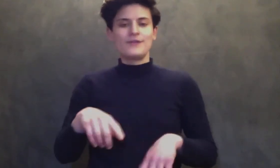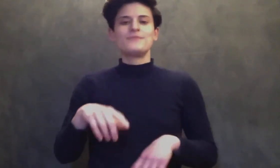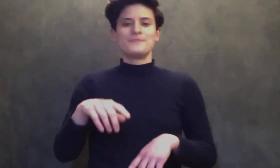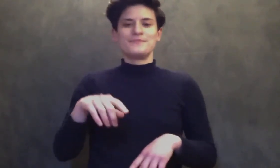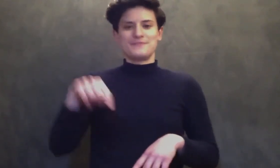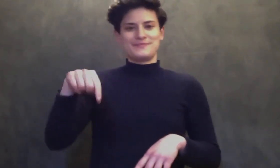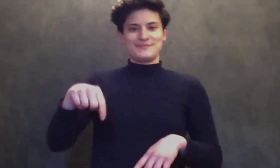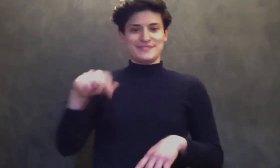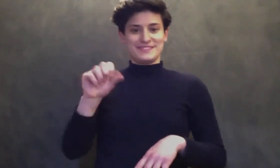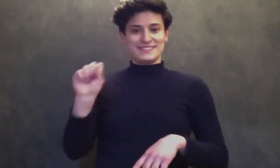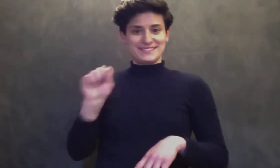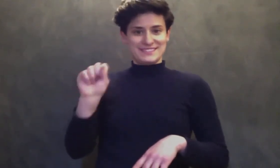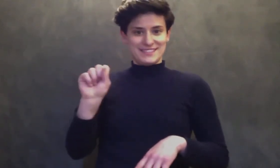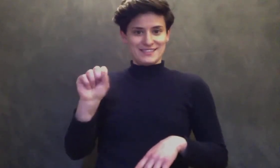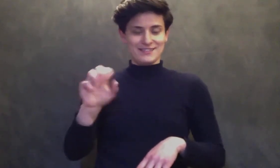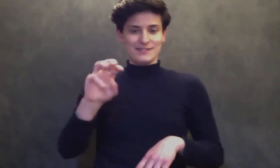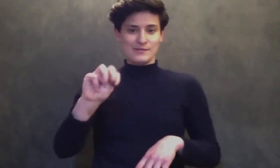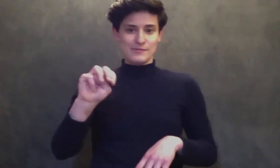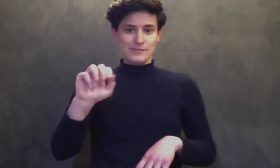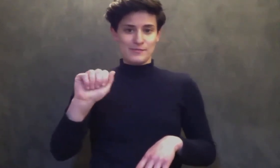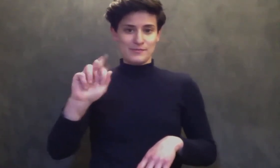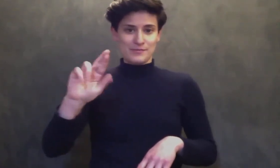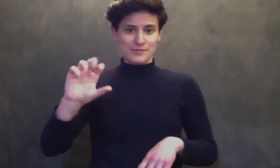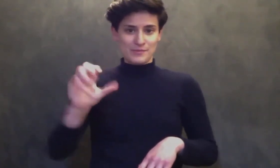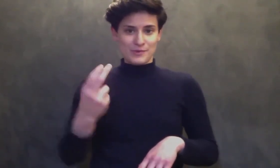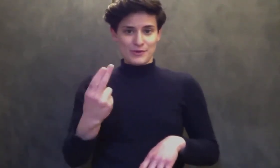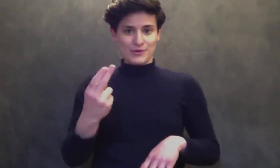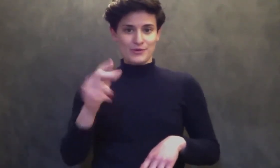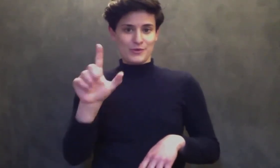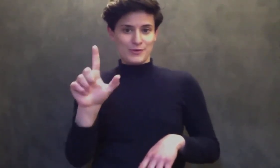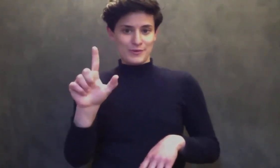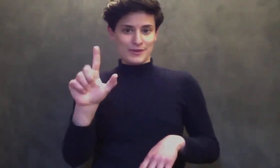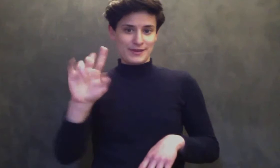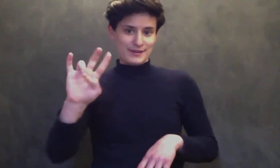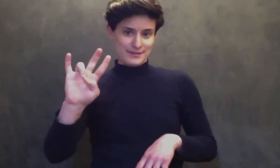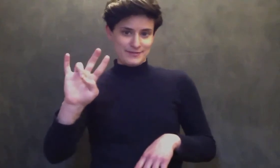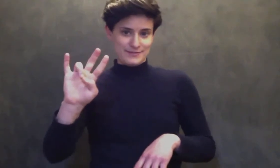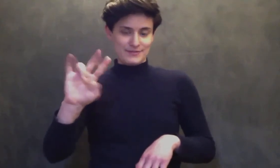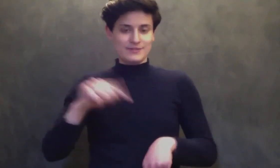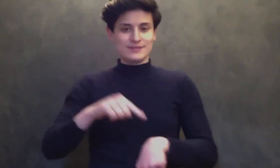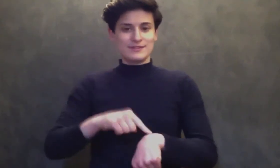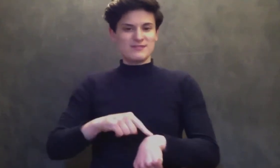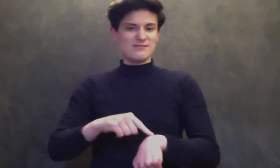We're going to be meeting on Saturday, March 27th at 9 in the morning.